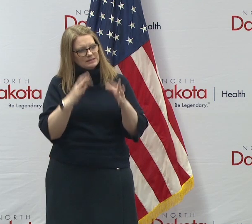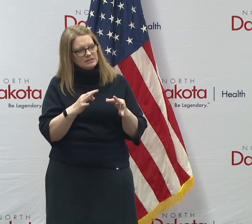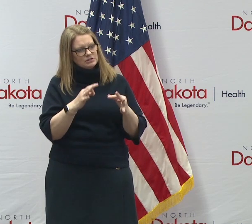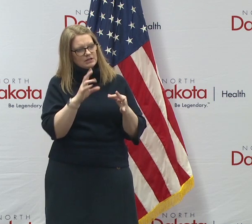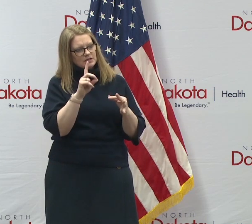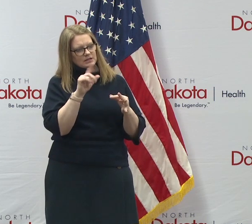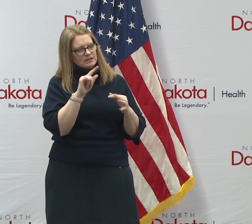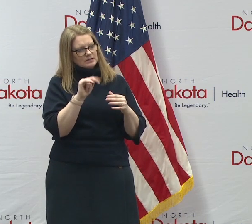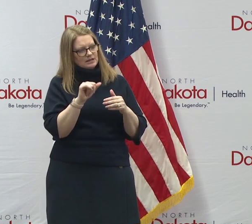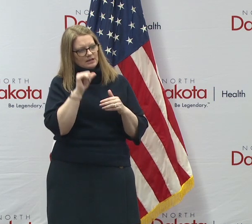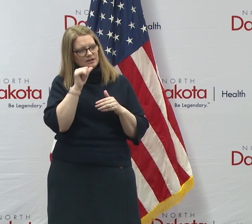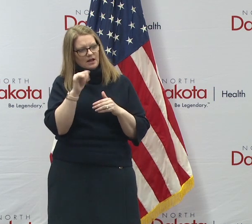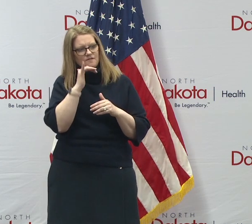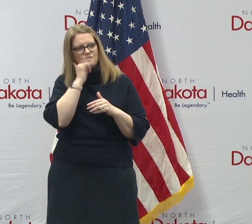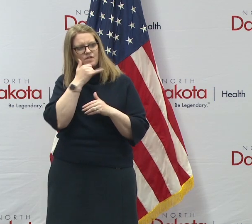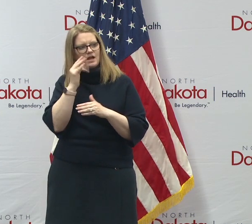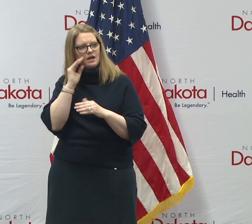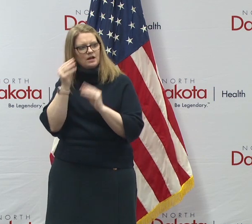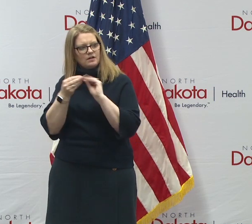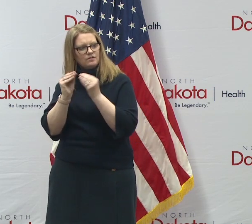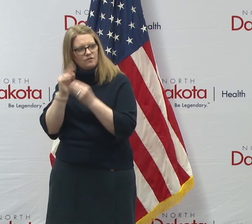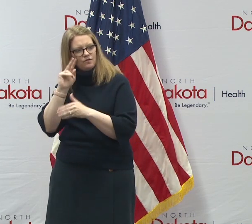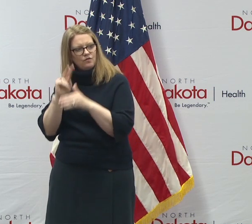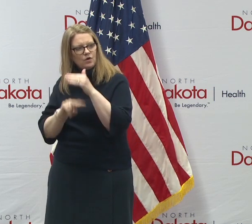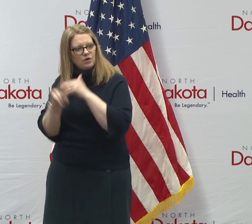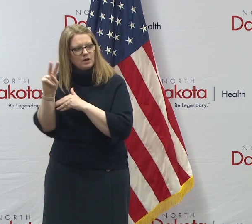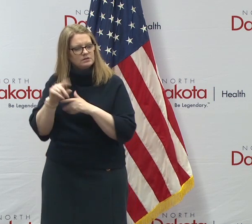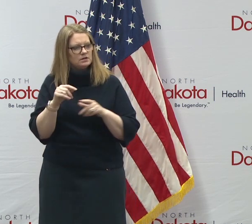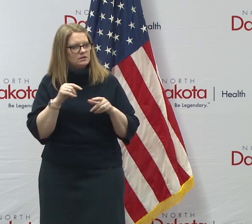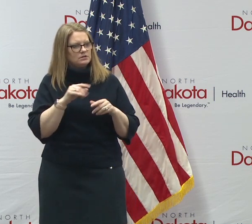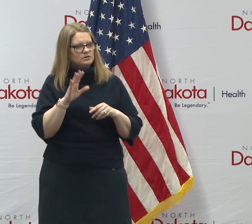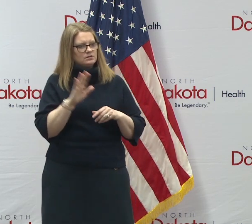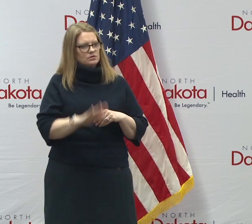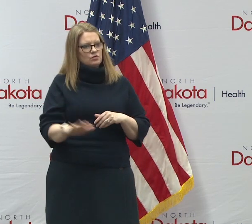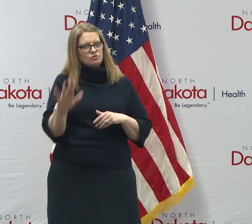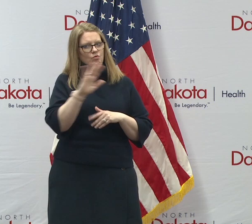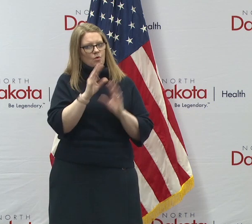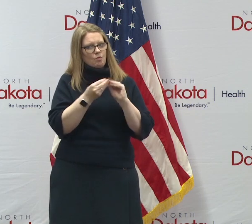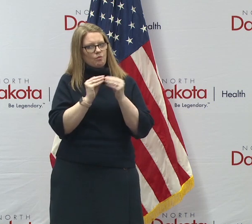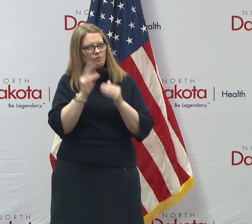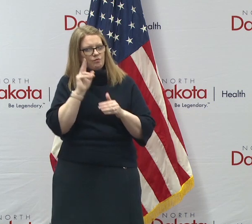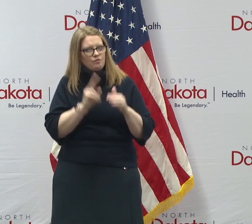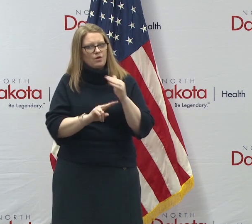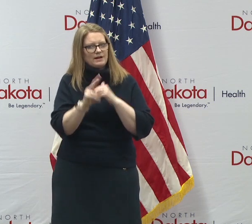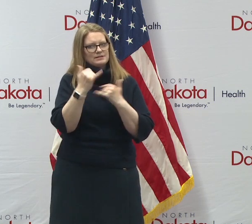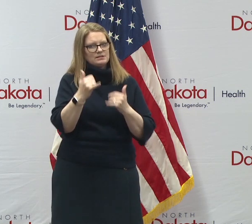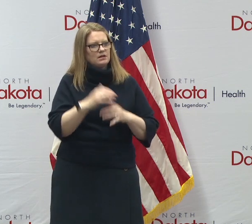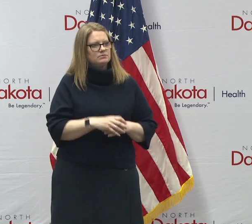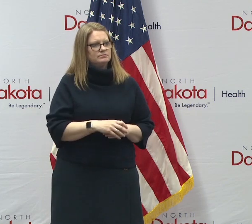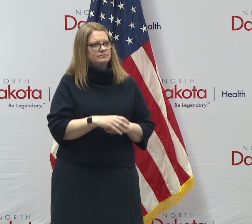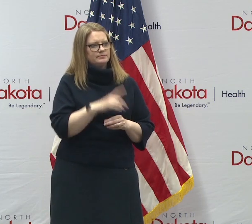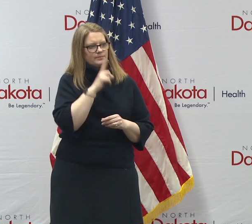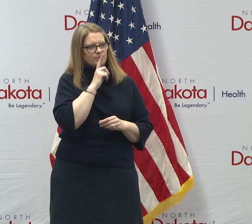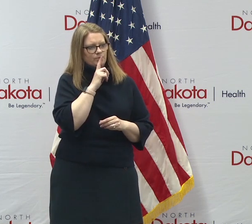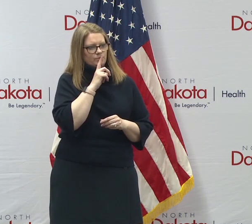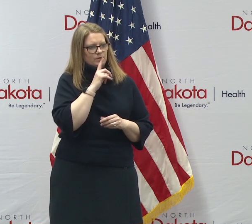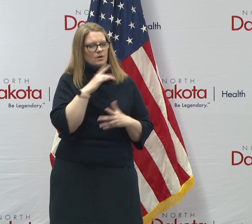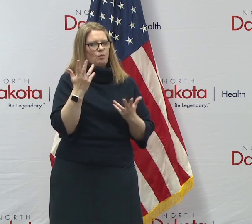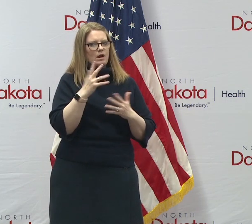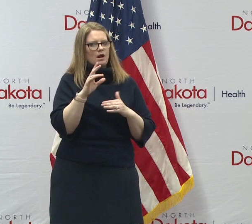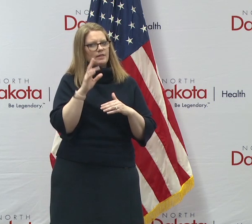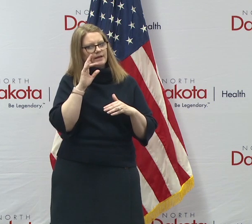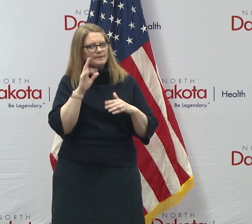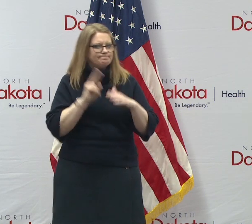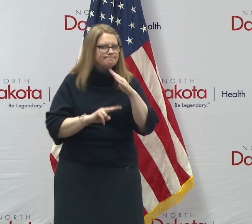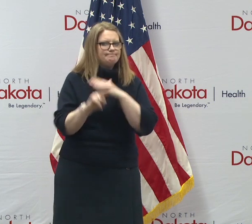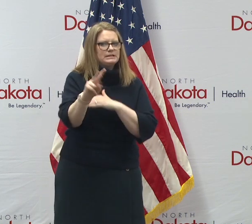flawed forecasts. Are you saying that there are no forecasts in your calculus right now at this point? No, I'm not saying that. So what are the forecasts?